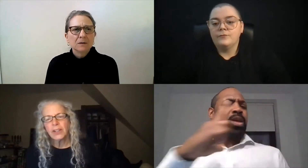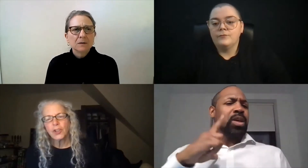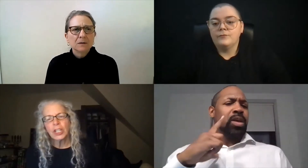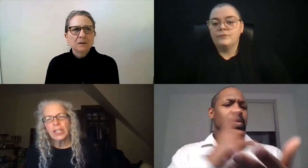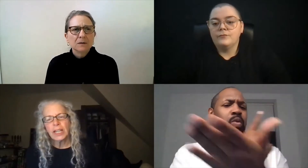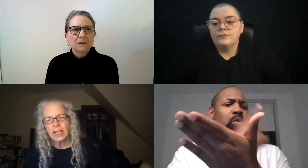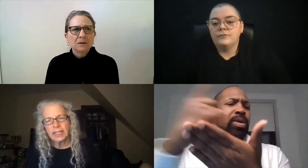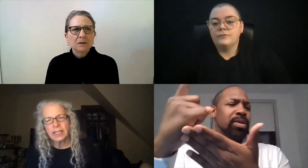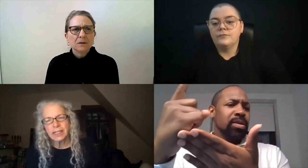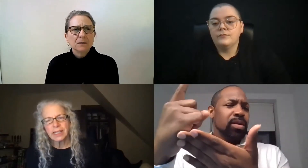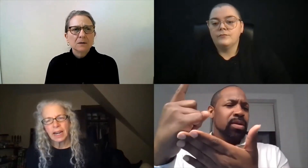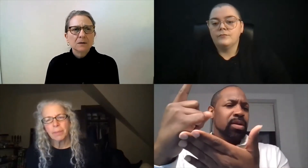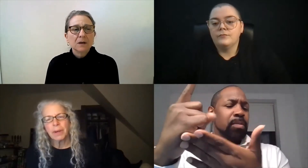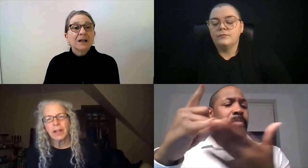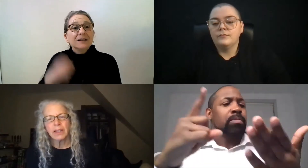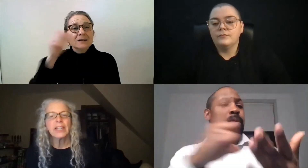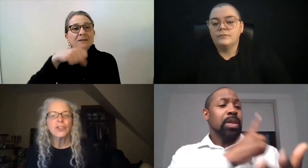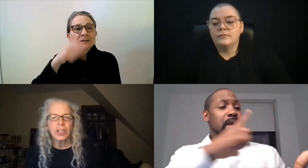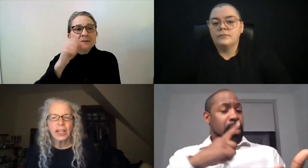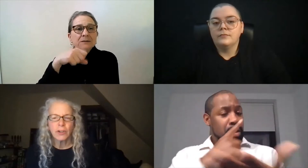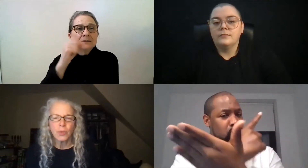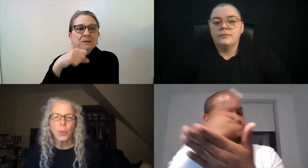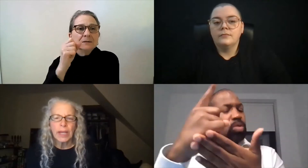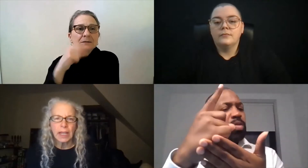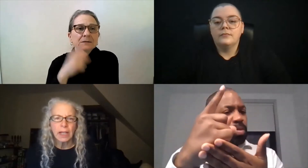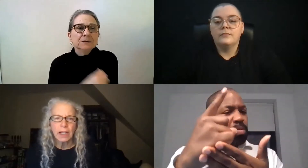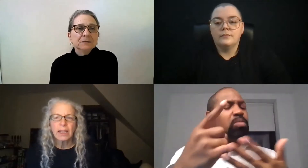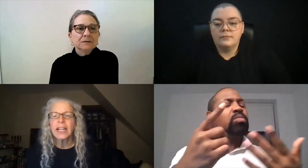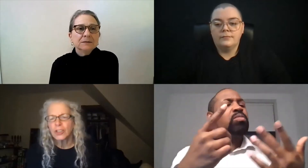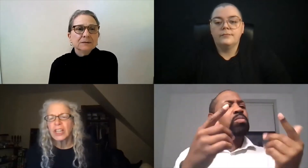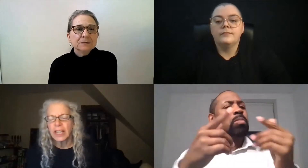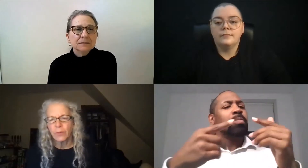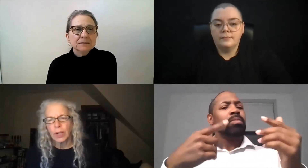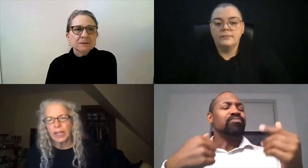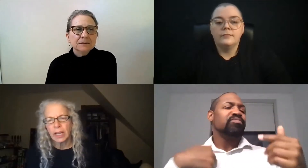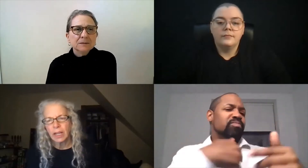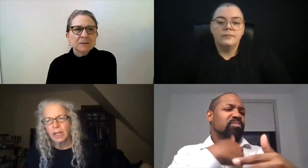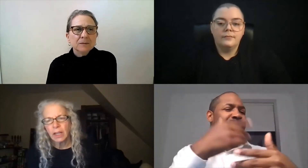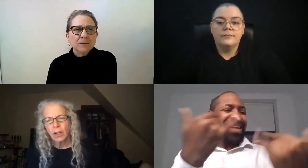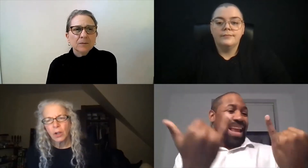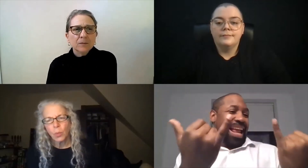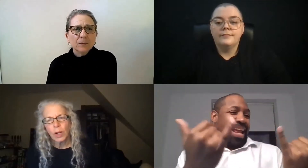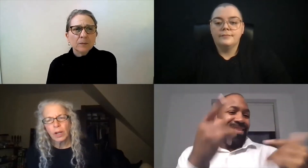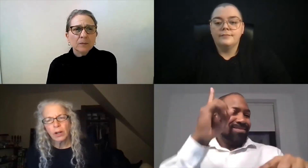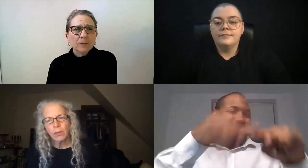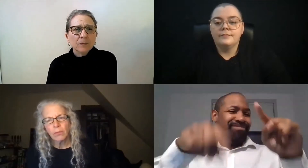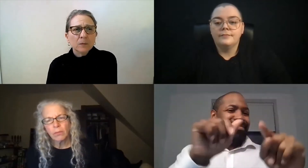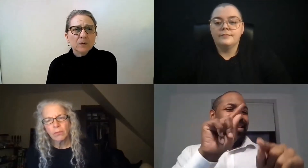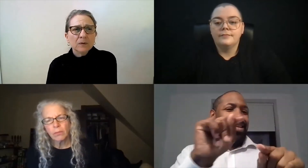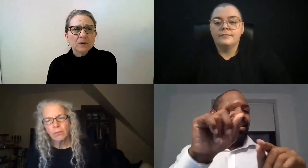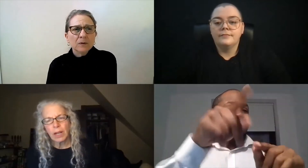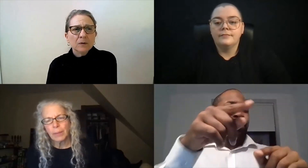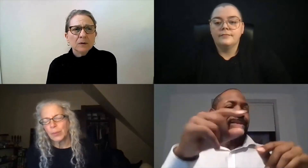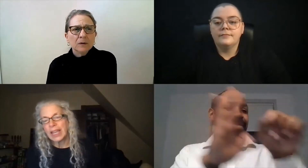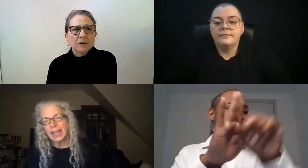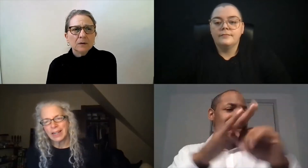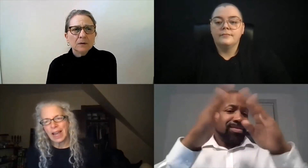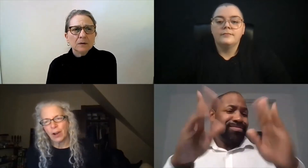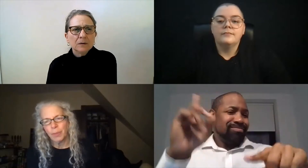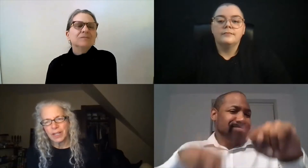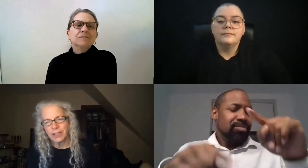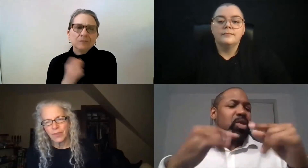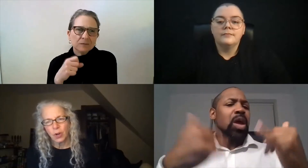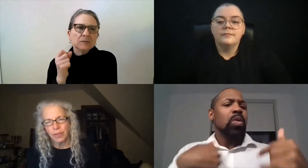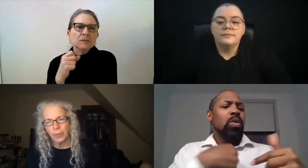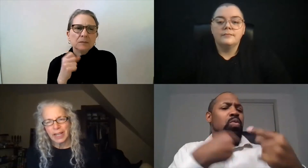And she has set up a legislators week, a legislative week, where, I mean, we can't